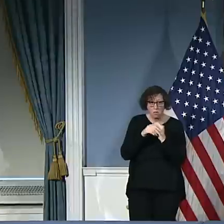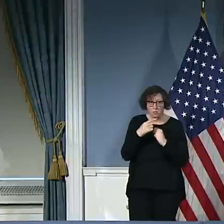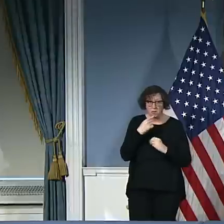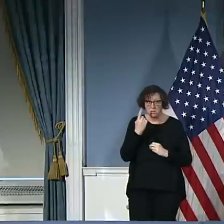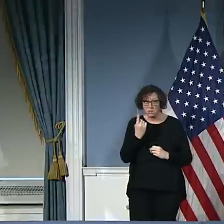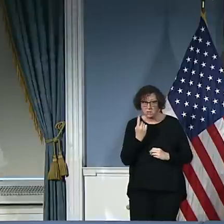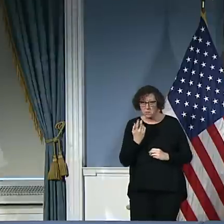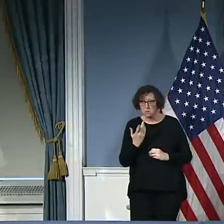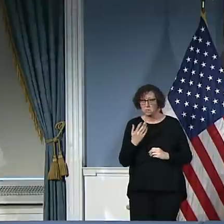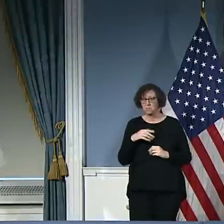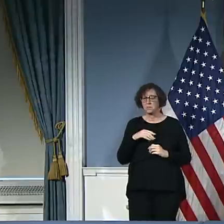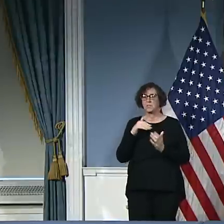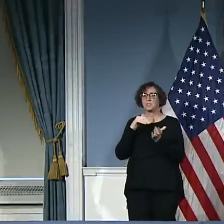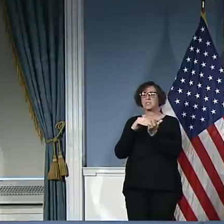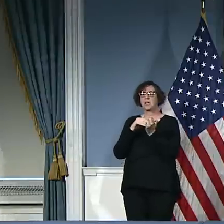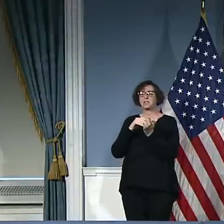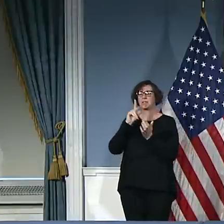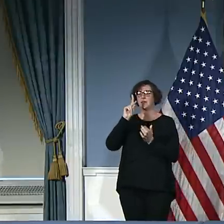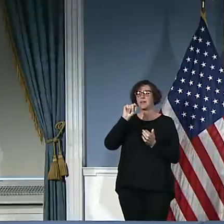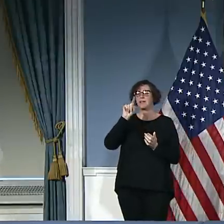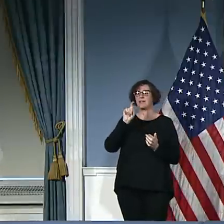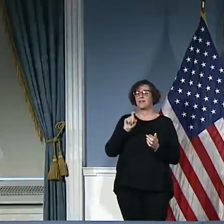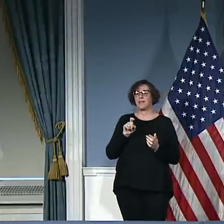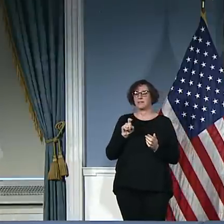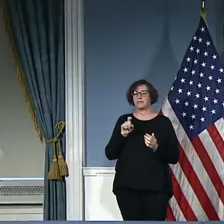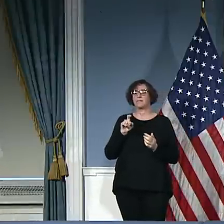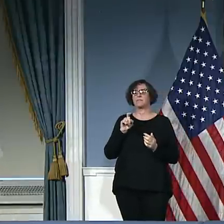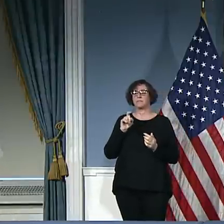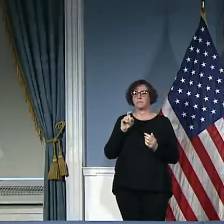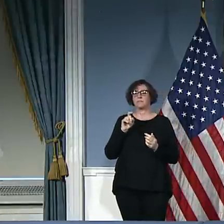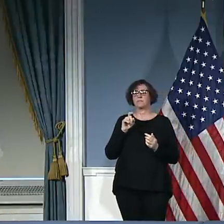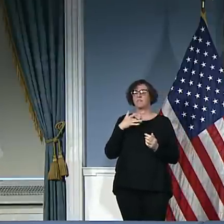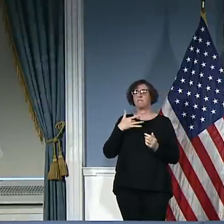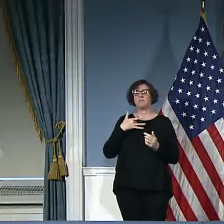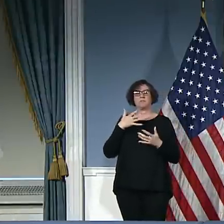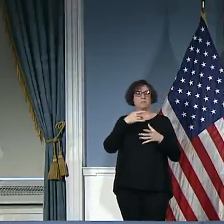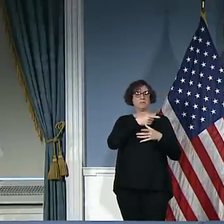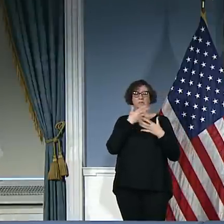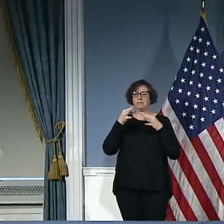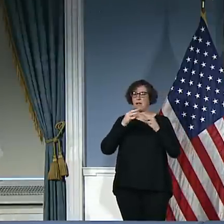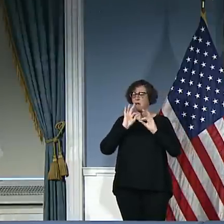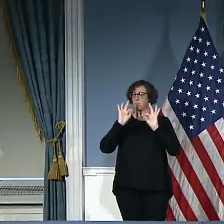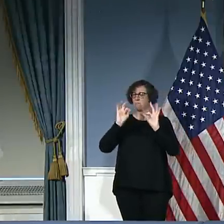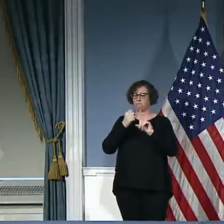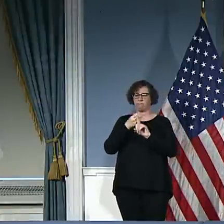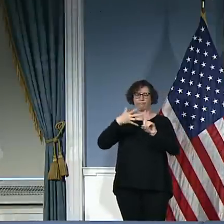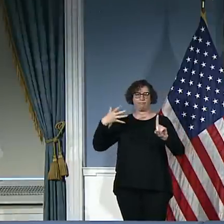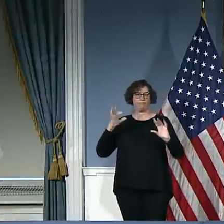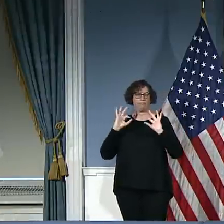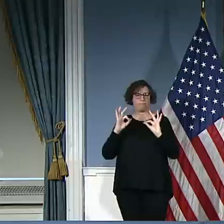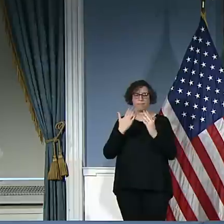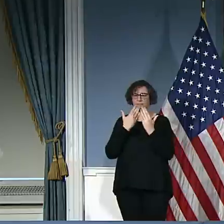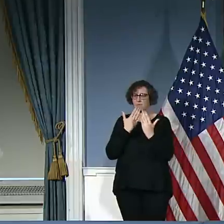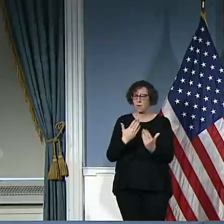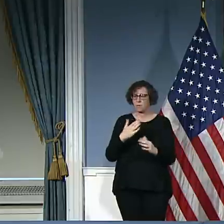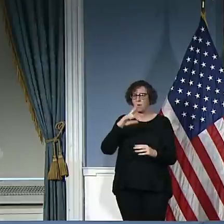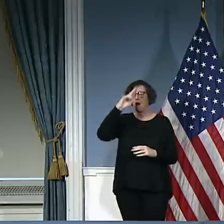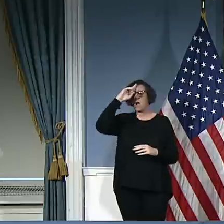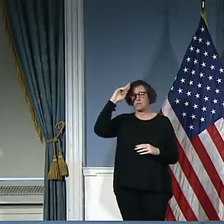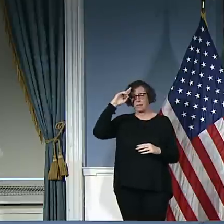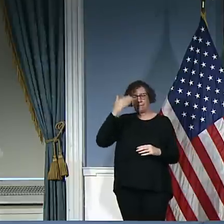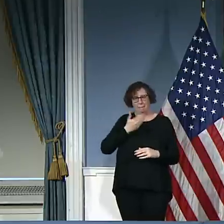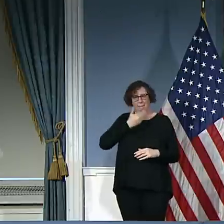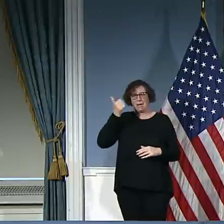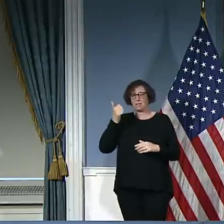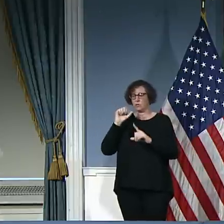you've explained it very well. The hospitals are best suited to be ICU beds because people